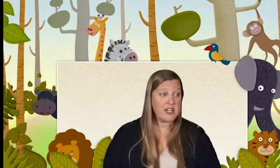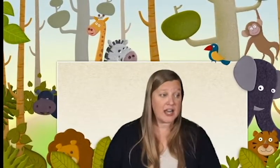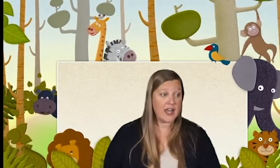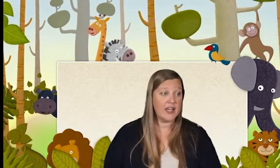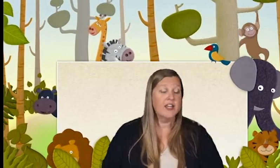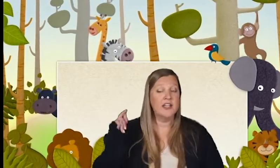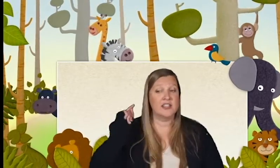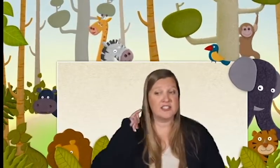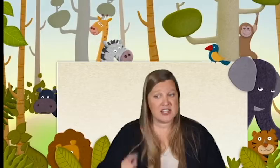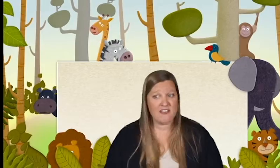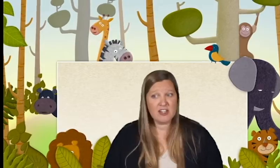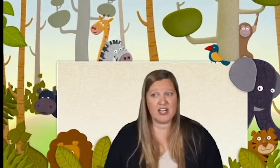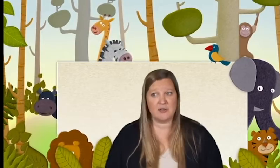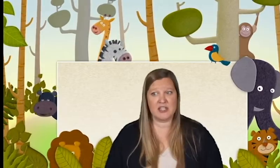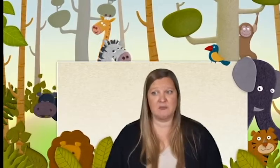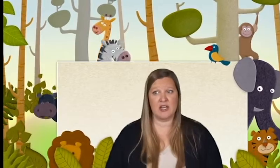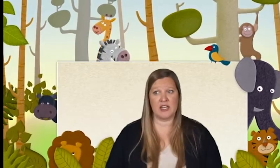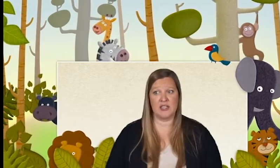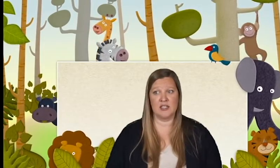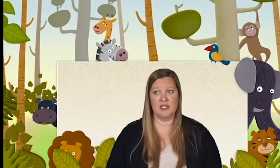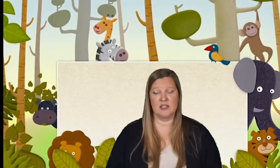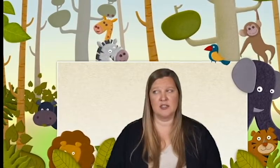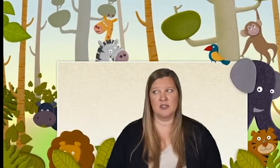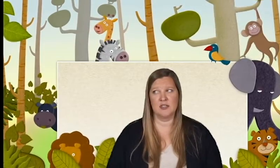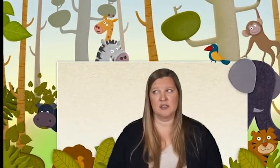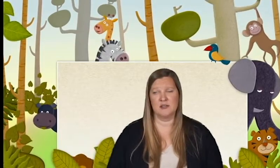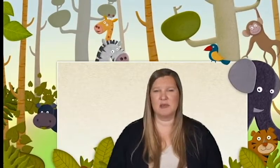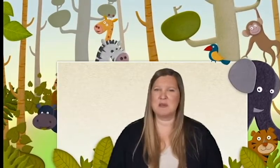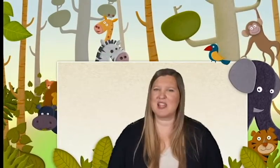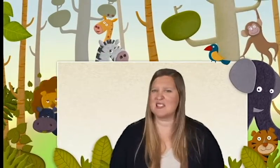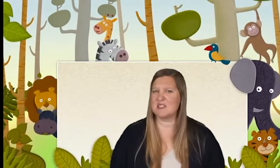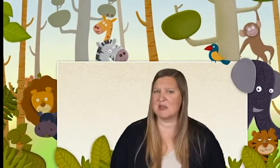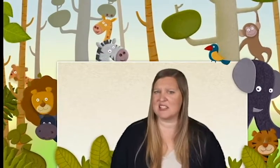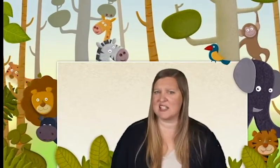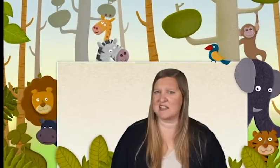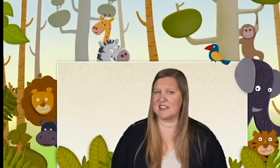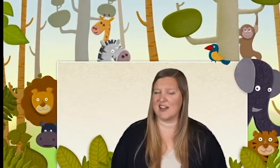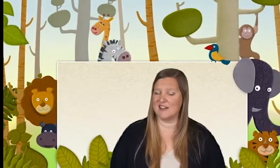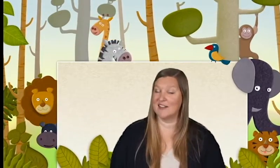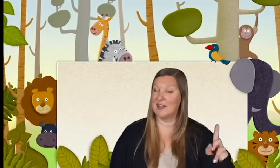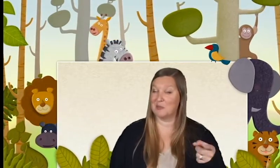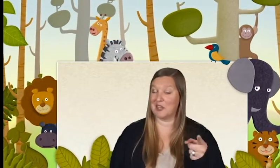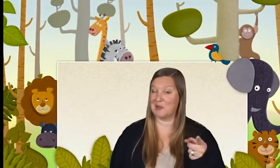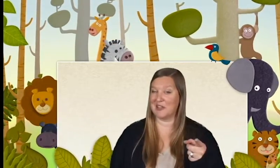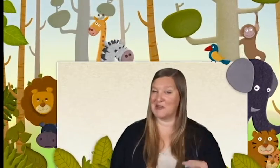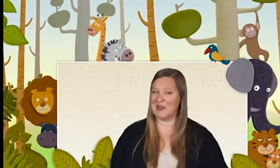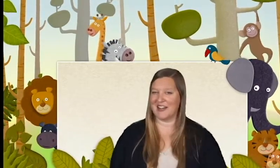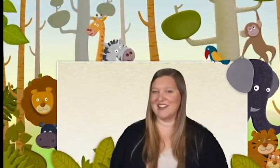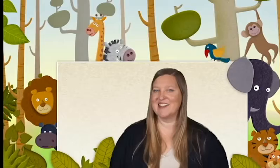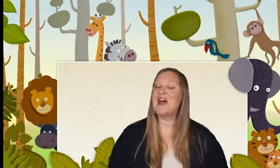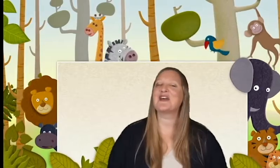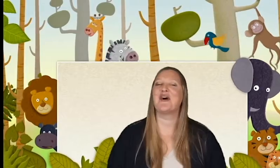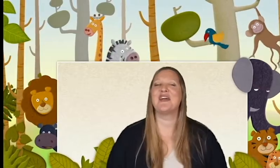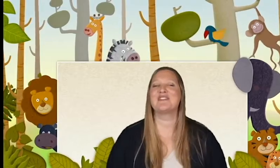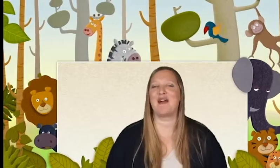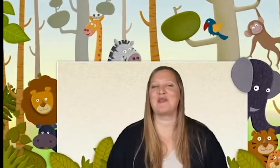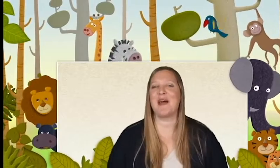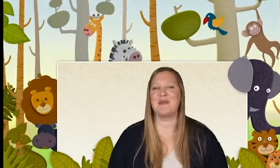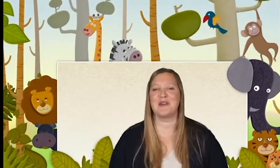day because every day I would get money. Maybe that doesn't make sense yet, but it will in a minute. Go ahead and grab your Bible